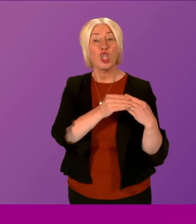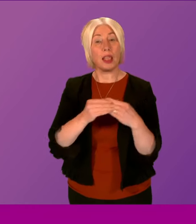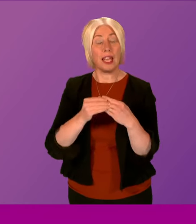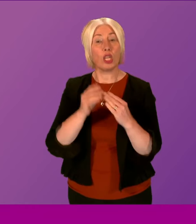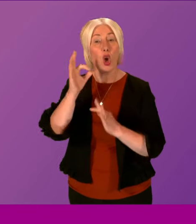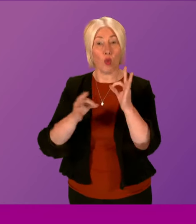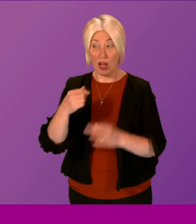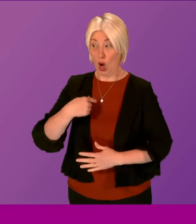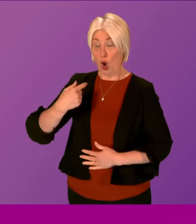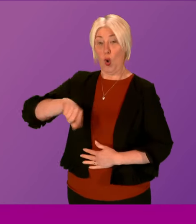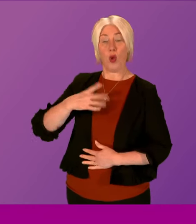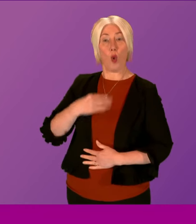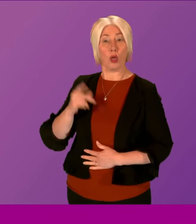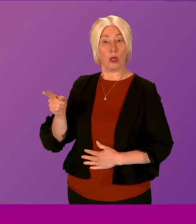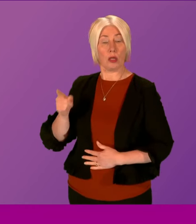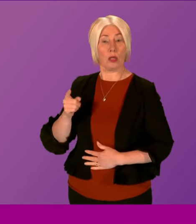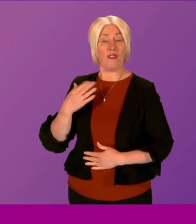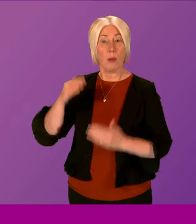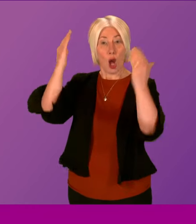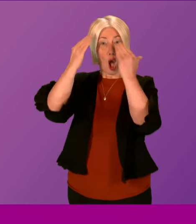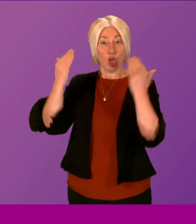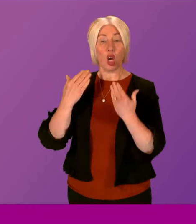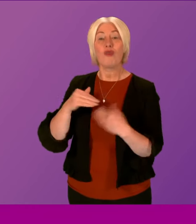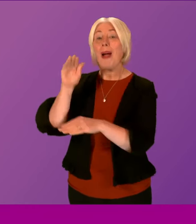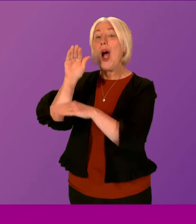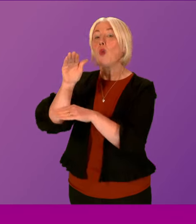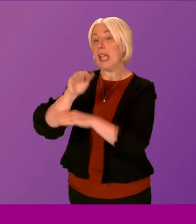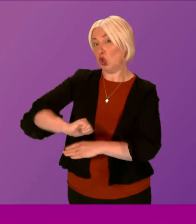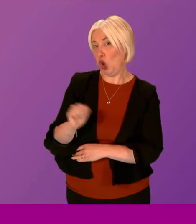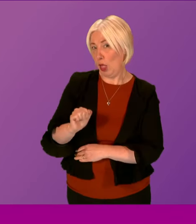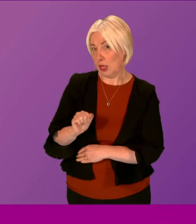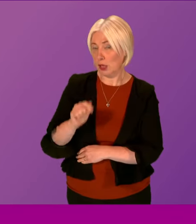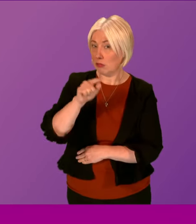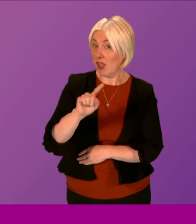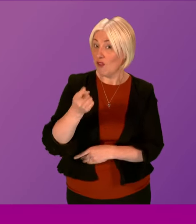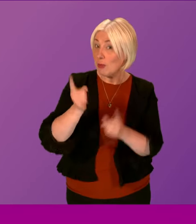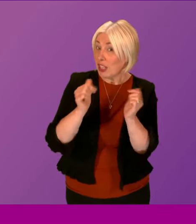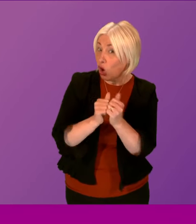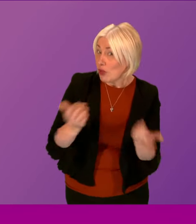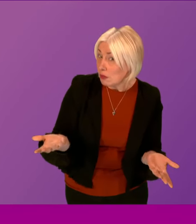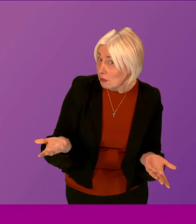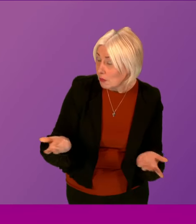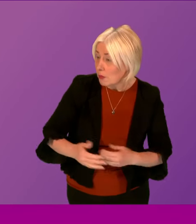we are calling for that to be led by a judge from outwith Scotland. Will he agree to that? First Minister.